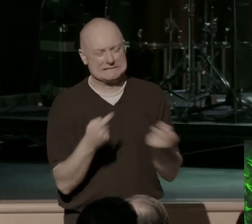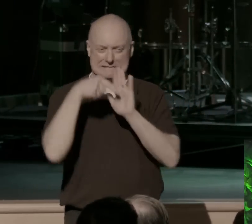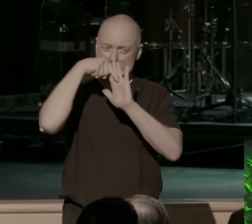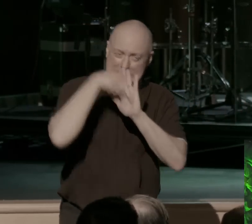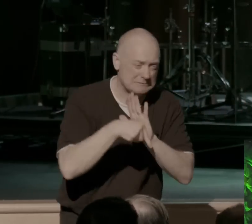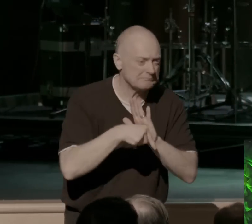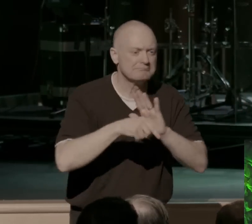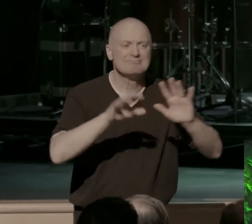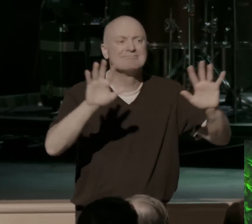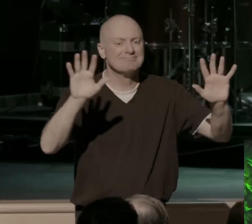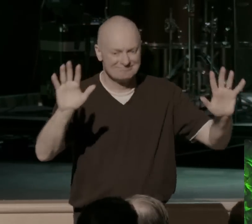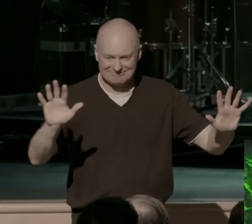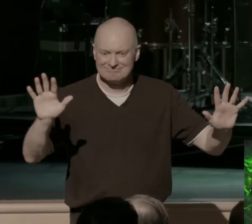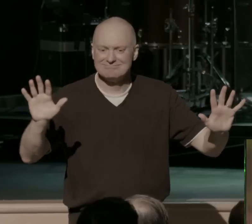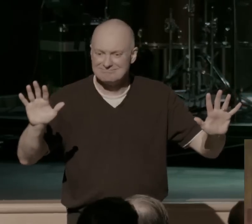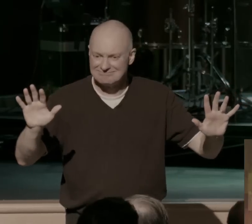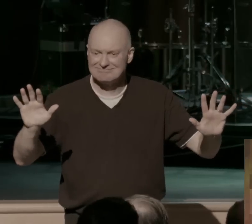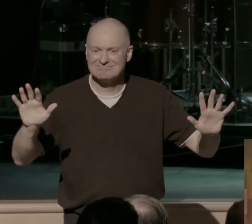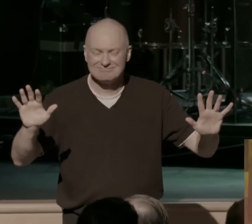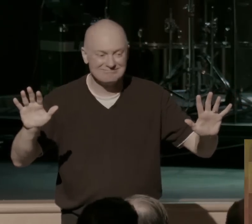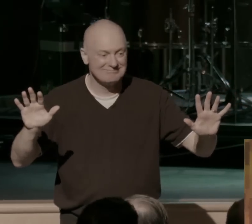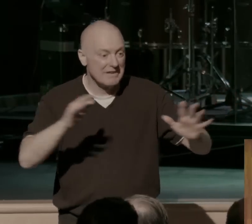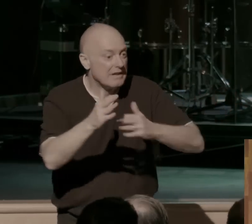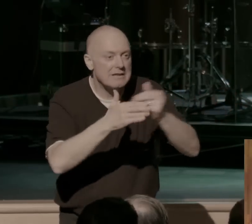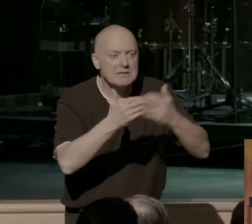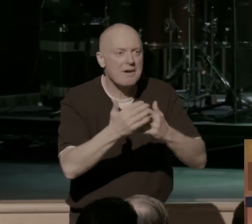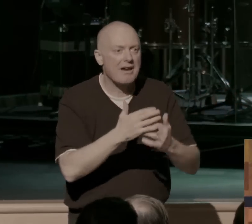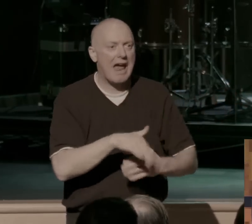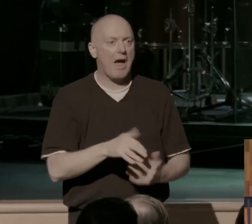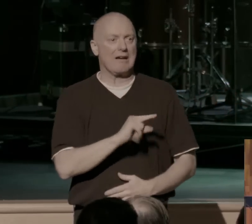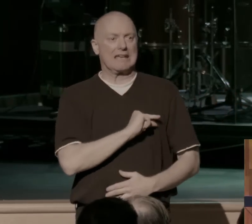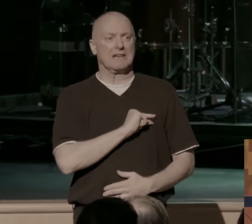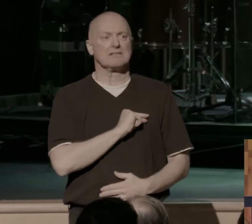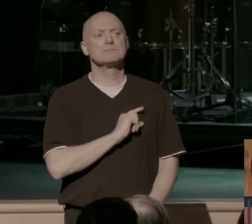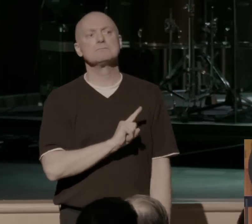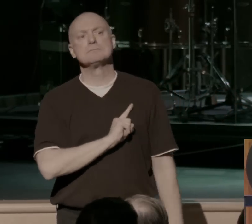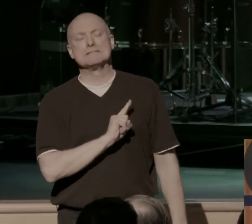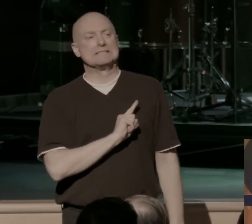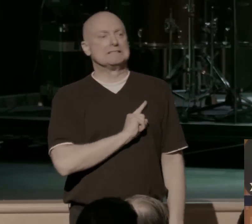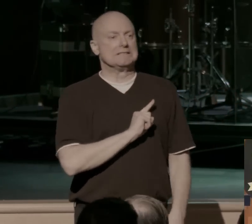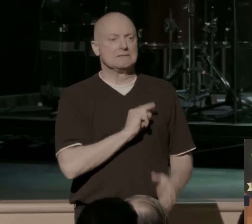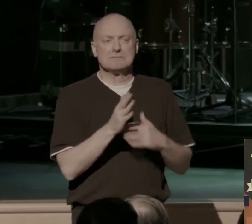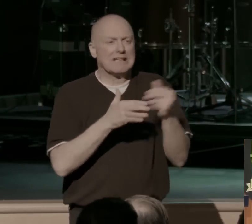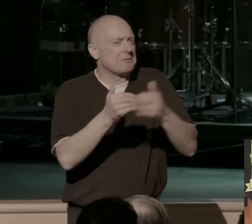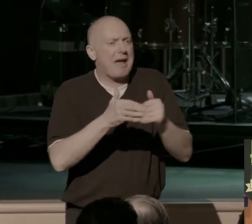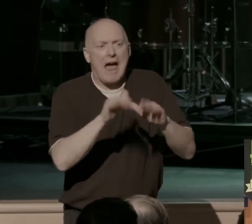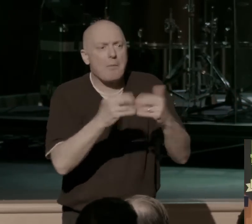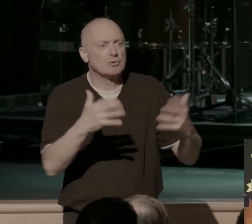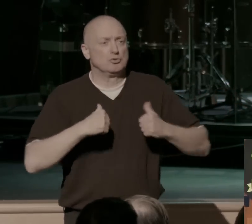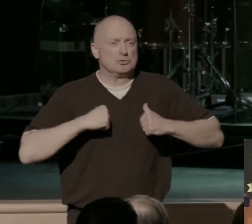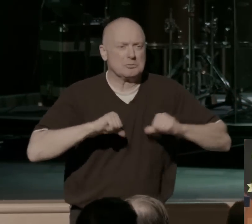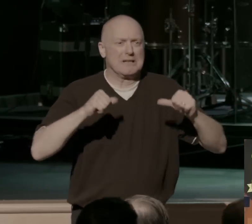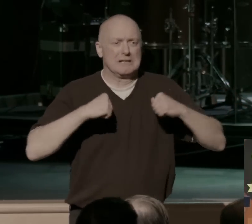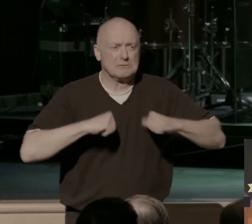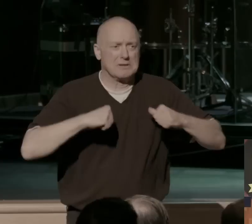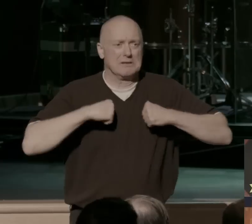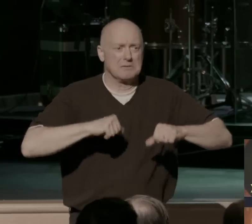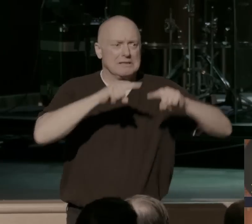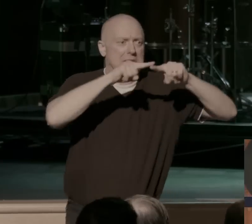no matter how guilty your conscience is, no matter how much you've tried to rely on good works, no matter how